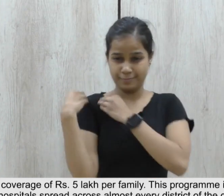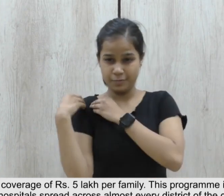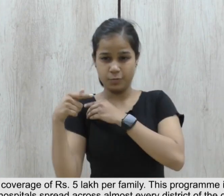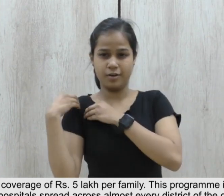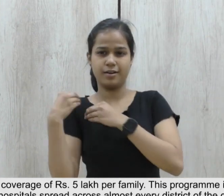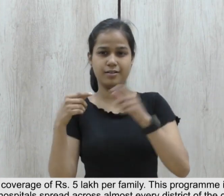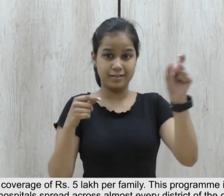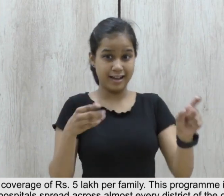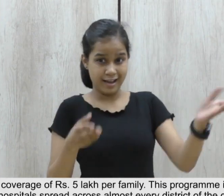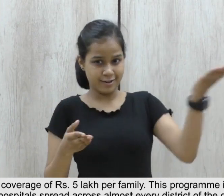district of the country.